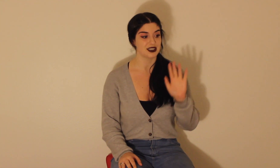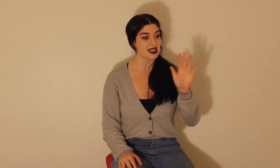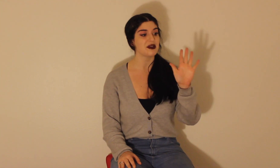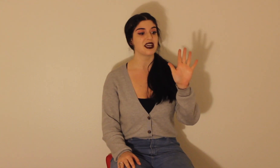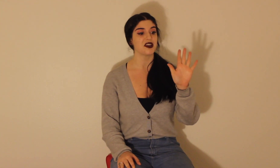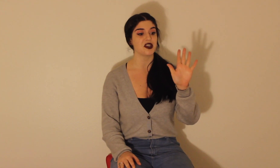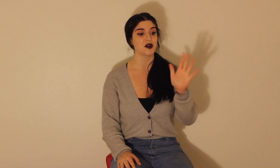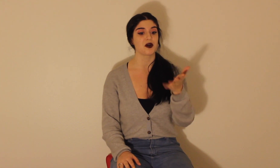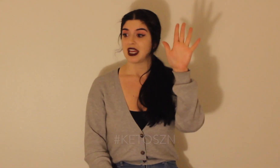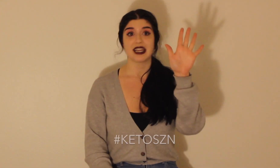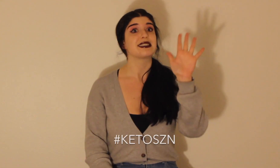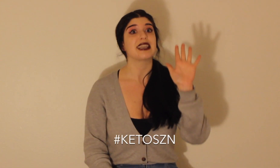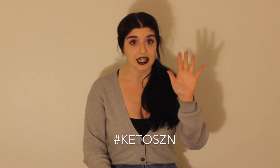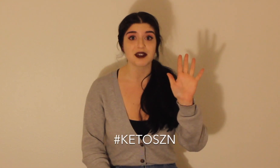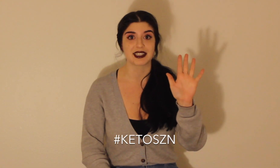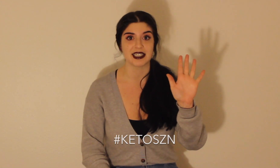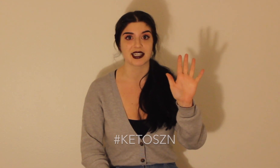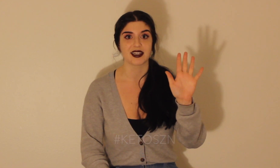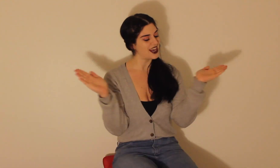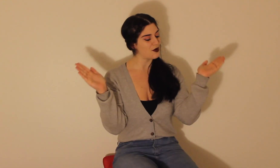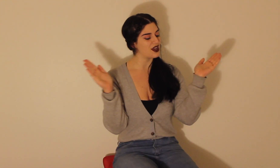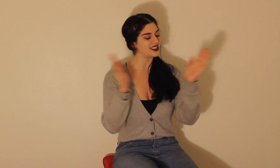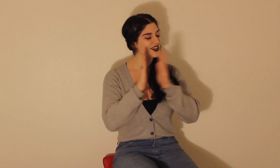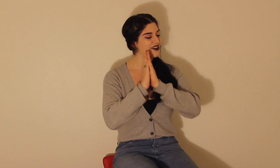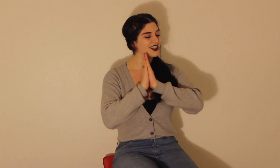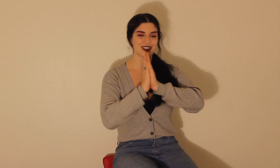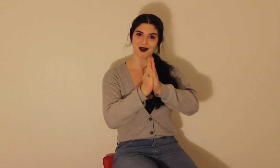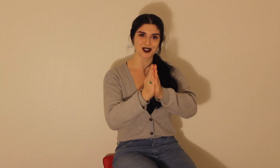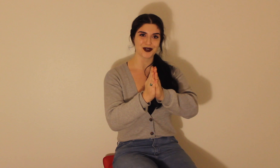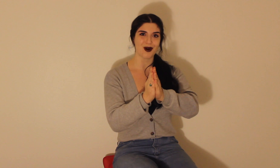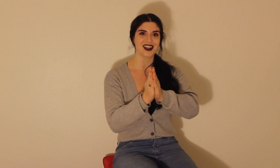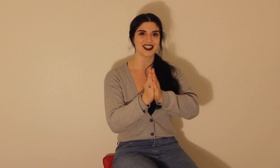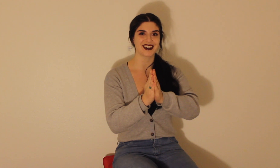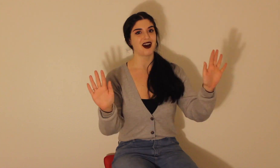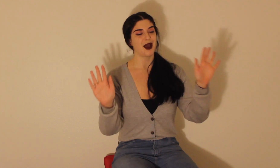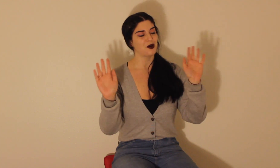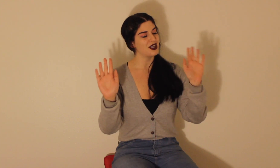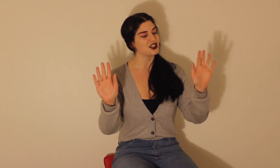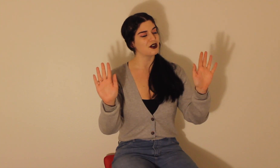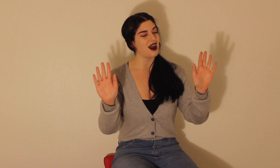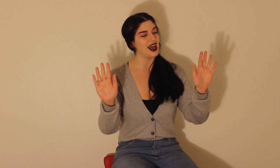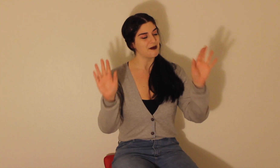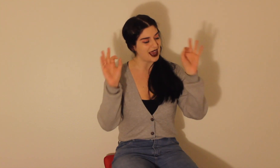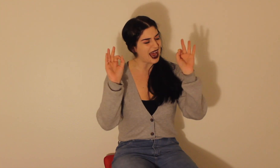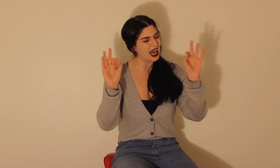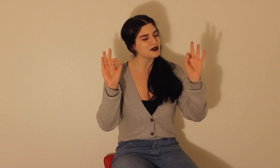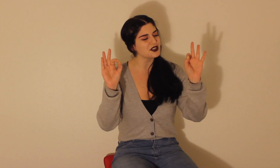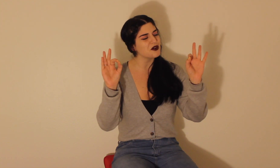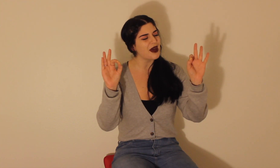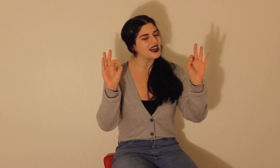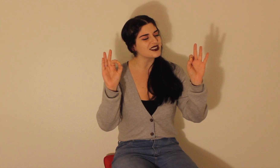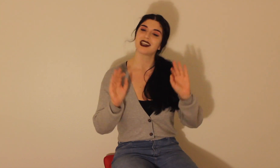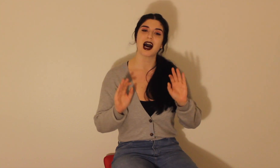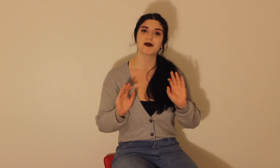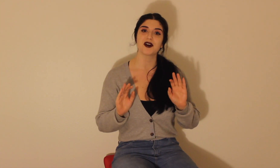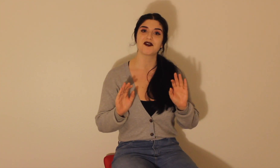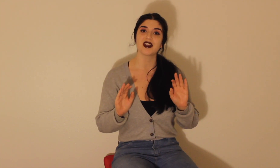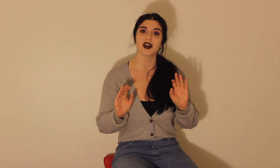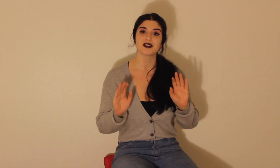Because let me tell you, it is keto season. Anyways, thank you guys so much for watching. I'm going to try my absolute best to upload videos